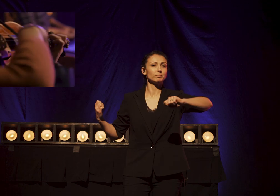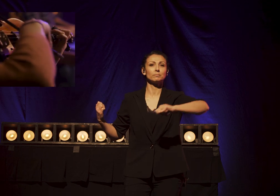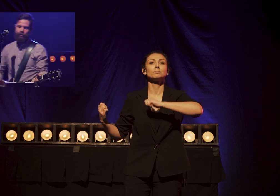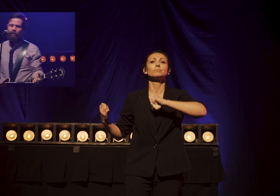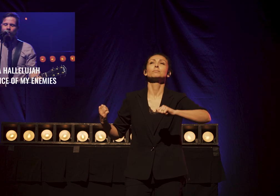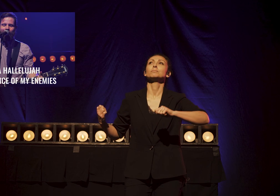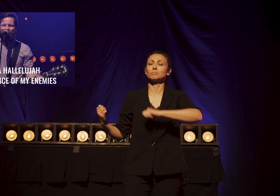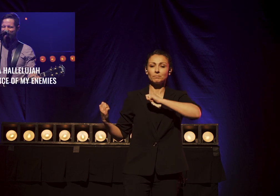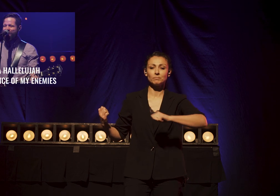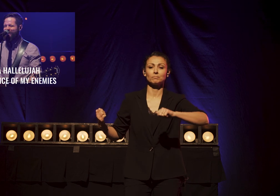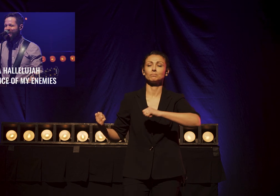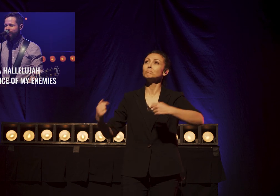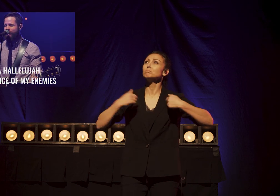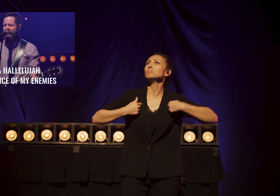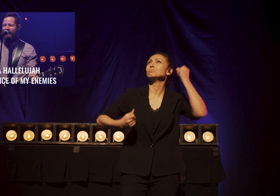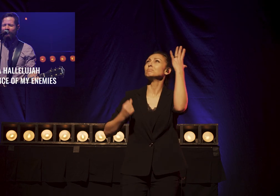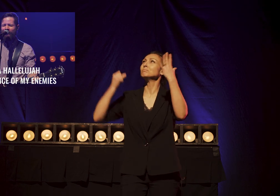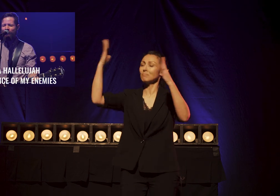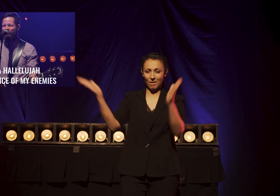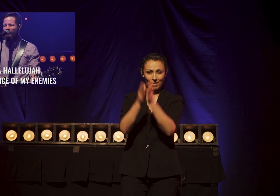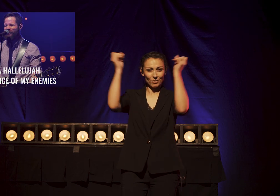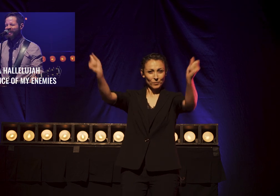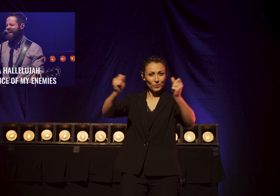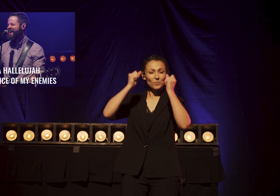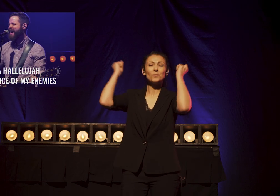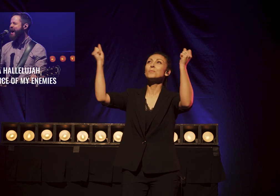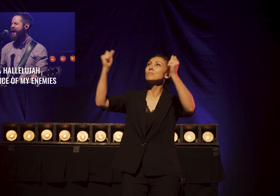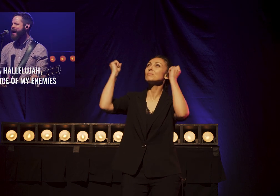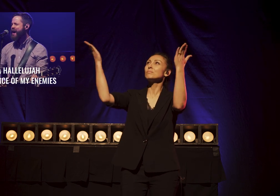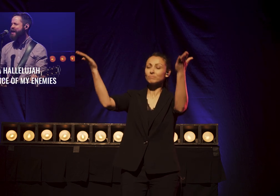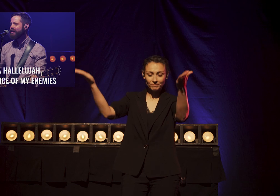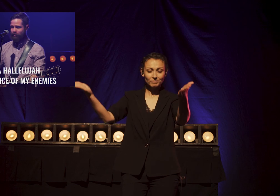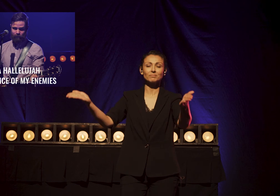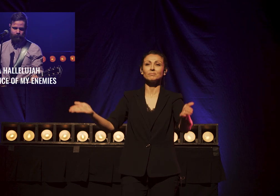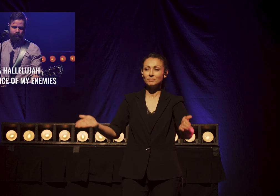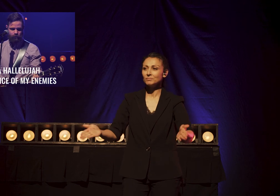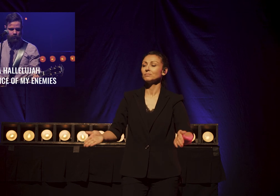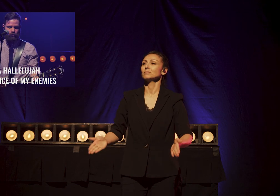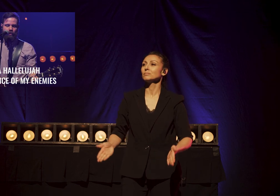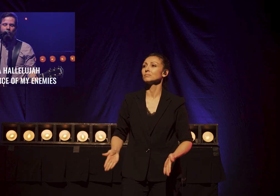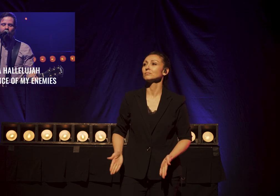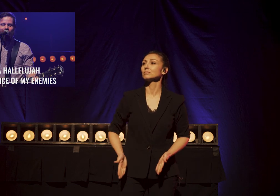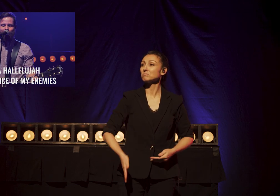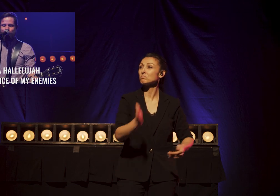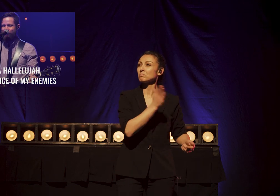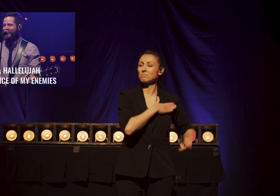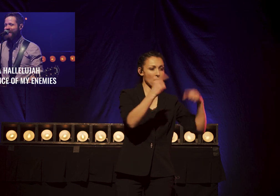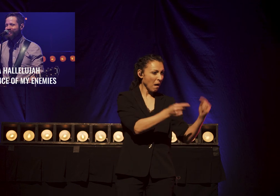And I raise a hallelujah, in the presence